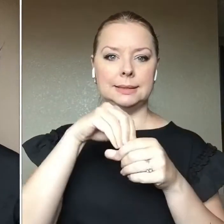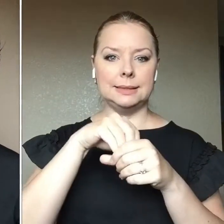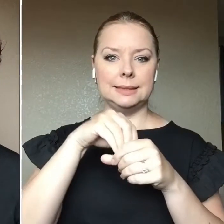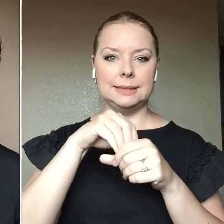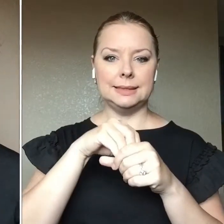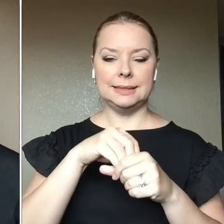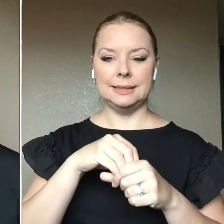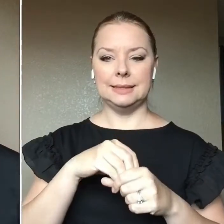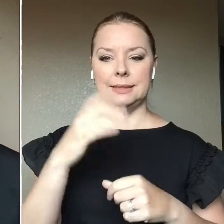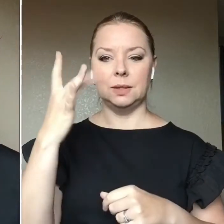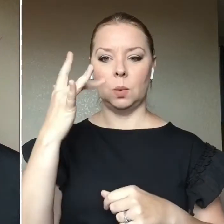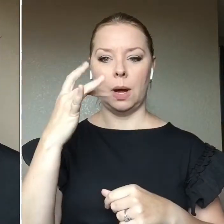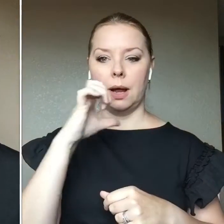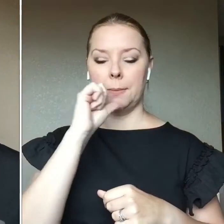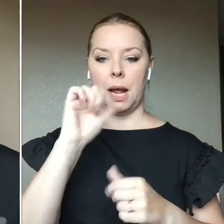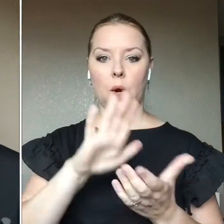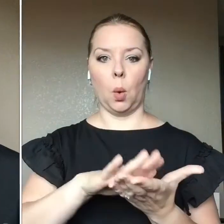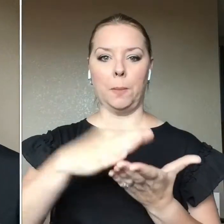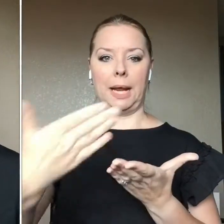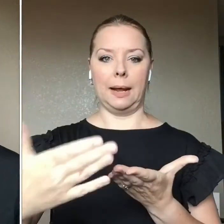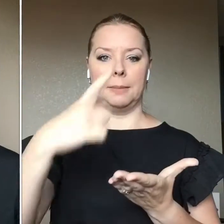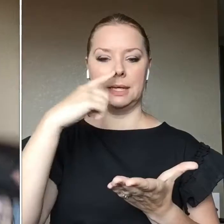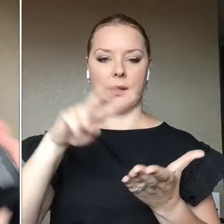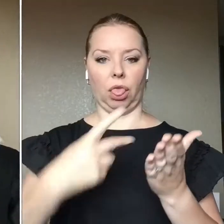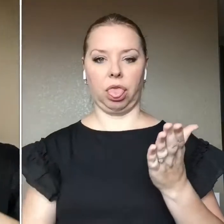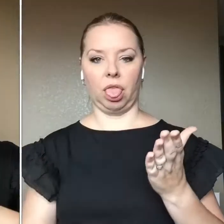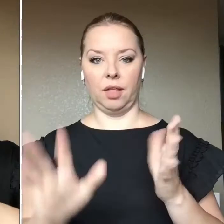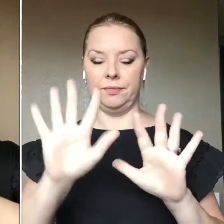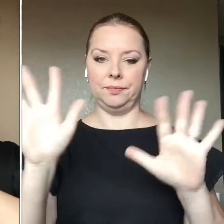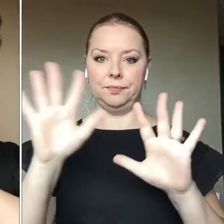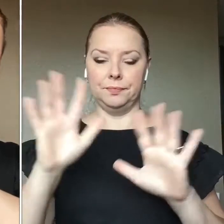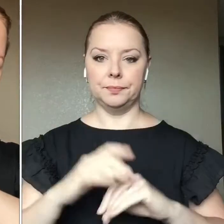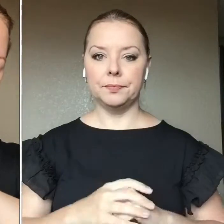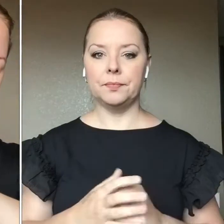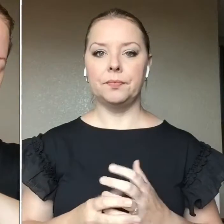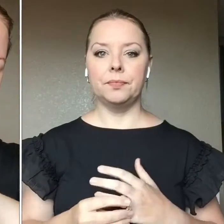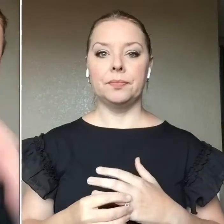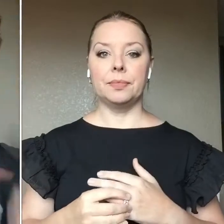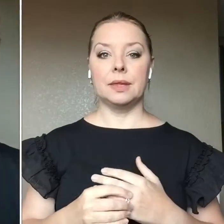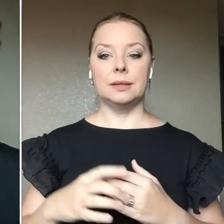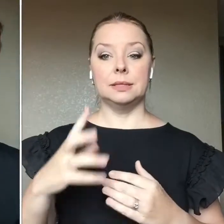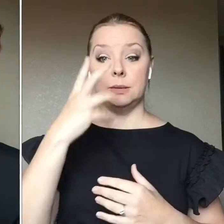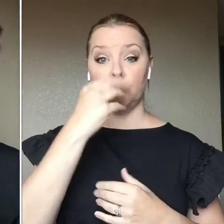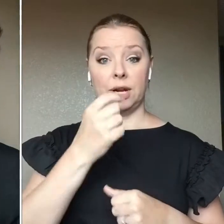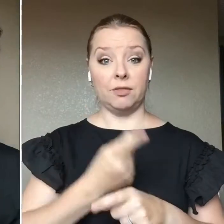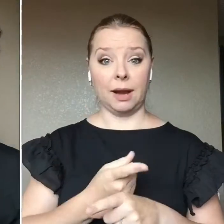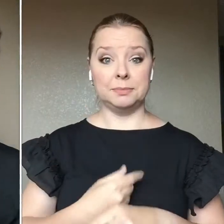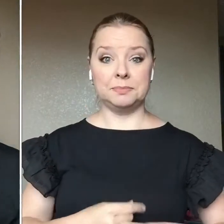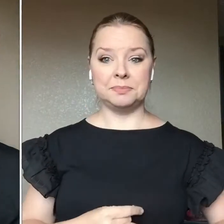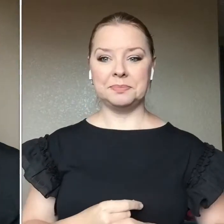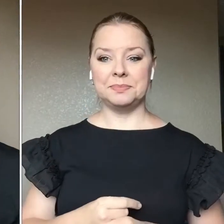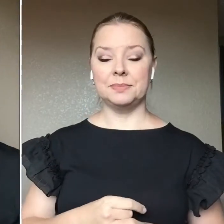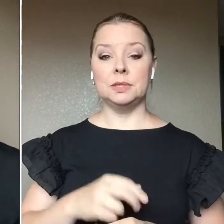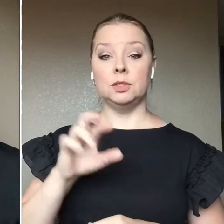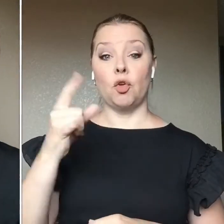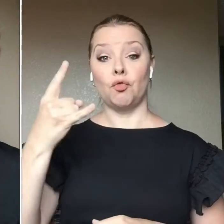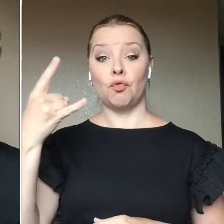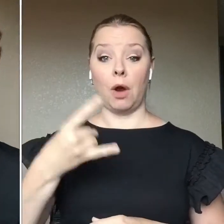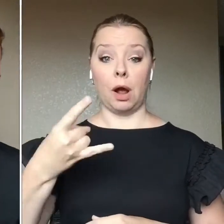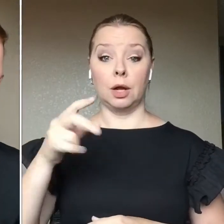which is why I'm not opening them because I don't want the wands to fall out, but how pretty is that? So that's the rock nudes. Oh, apparently I've used two